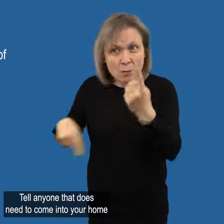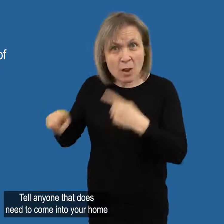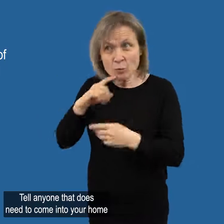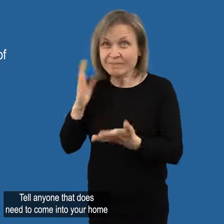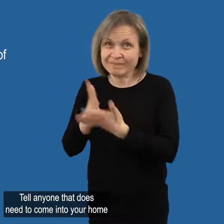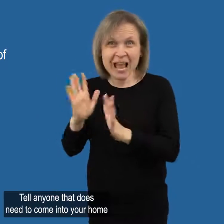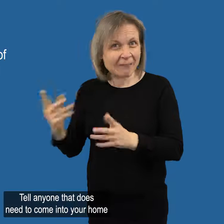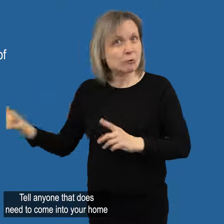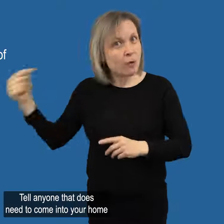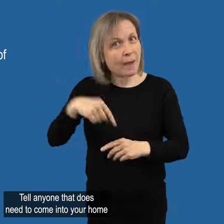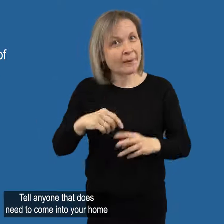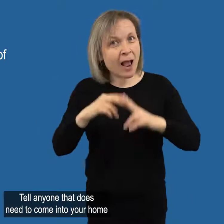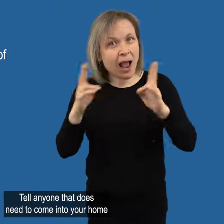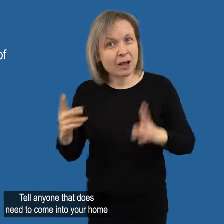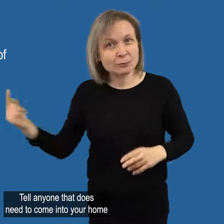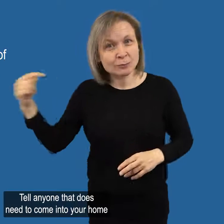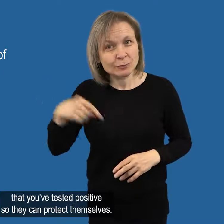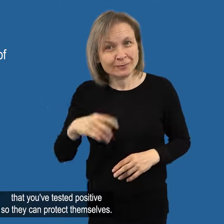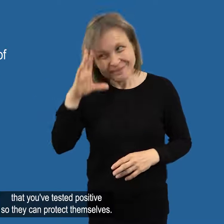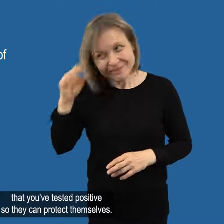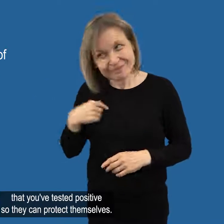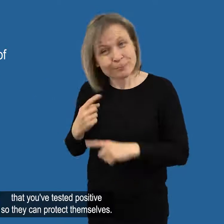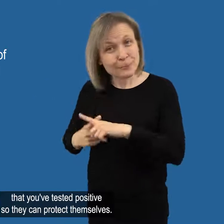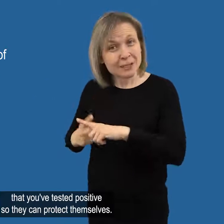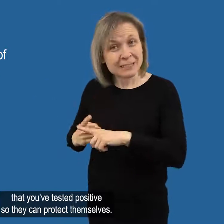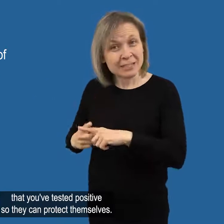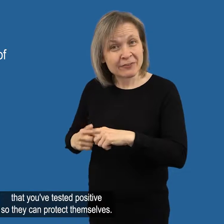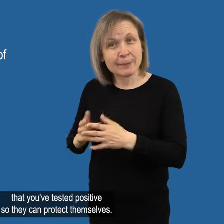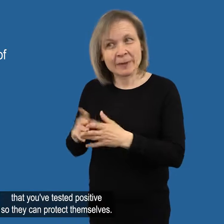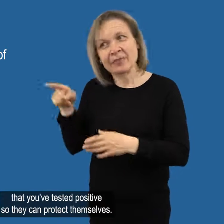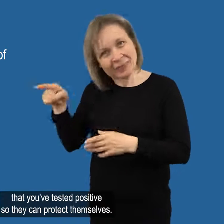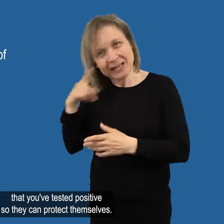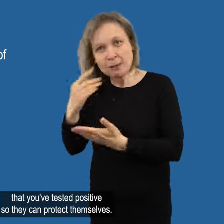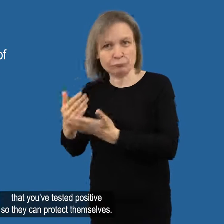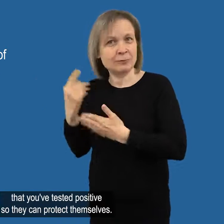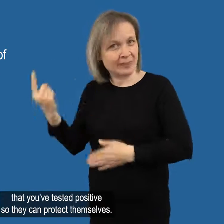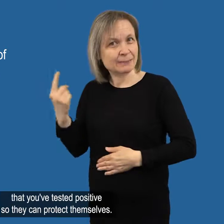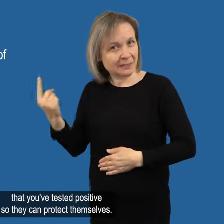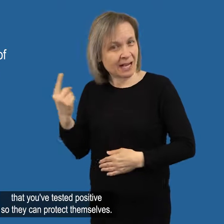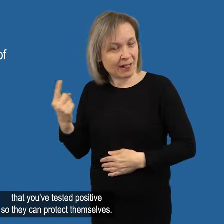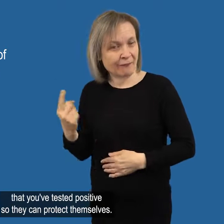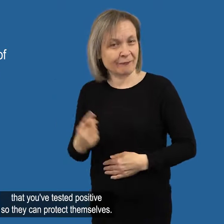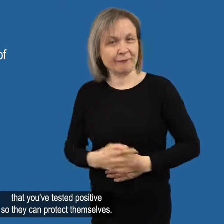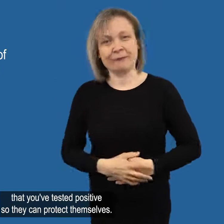Tell anyone that does need to come into your home that you've tested positive so they can protect themselves